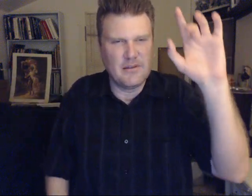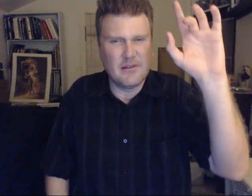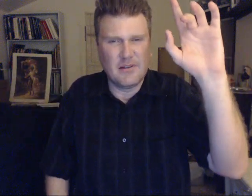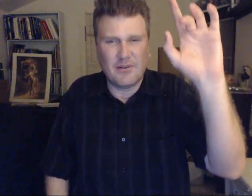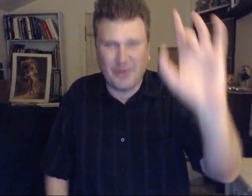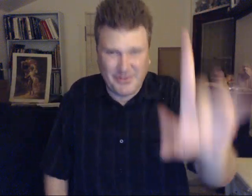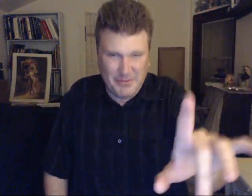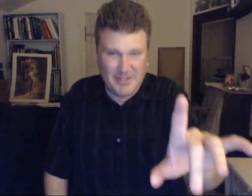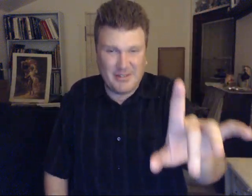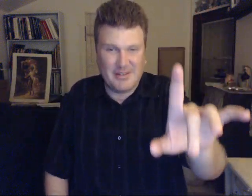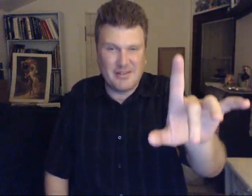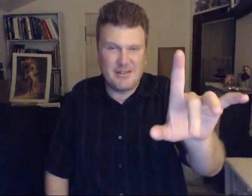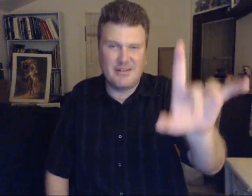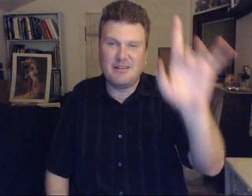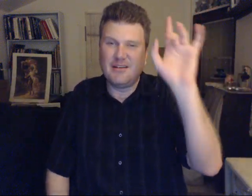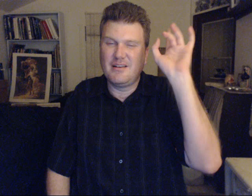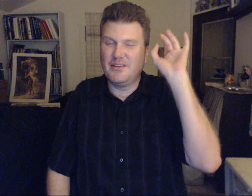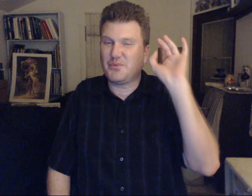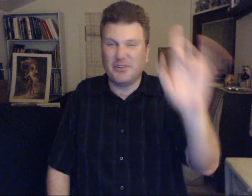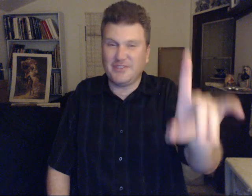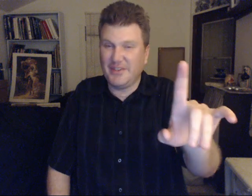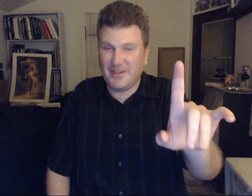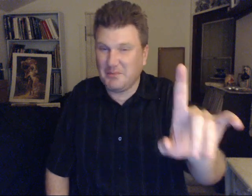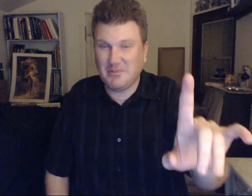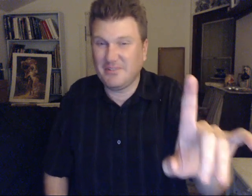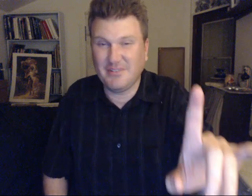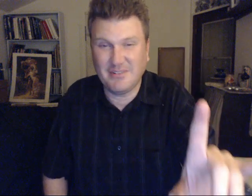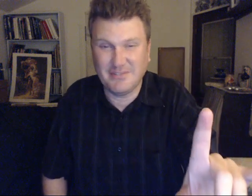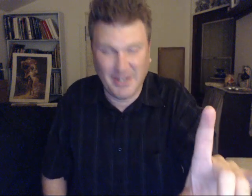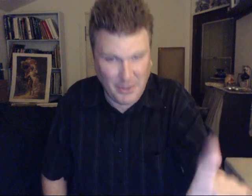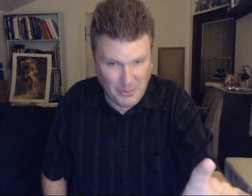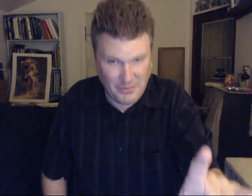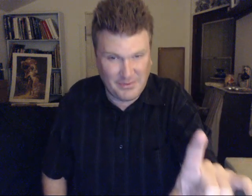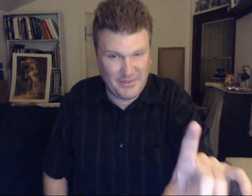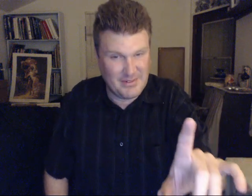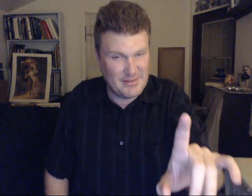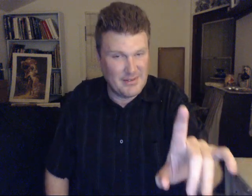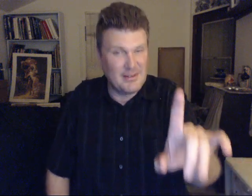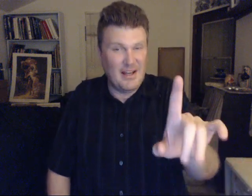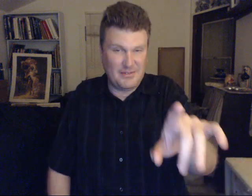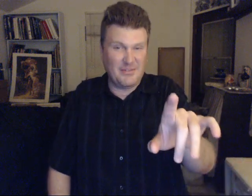Trust me. This world's nothing. Like our worlds. That's right.